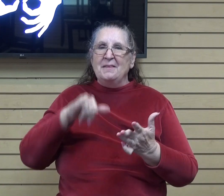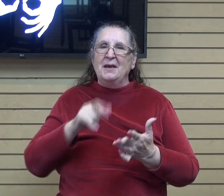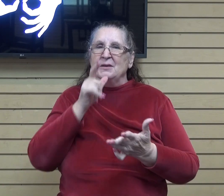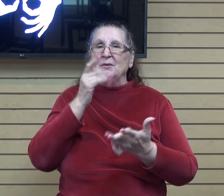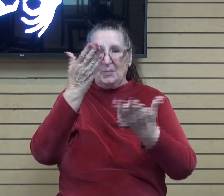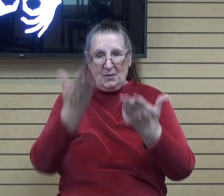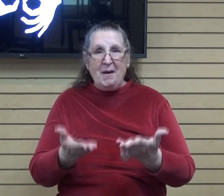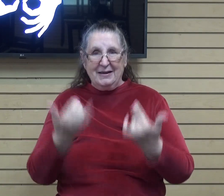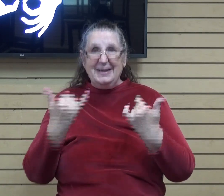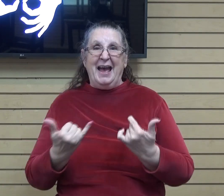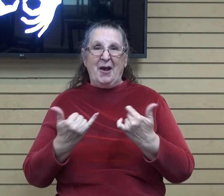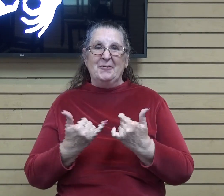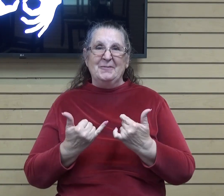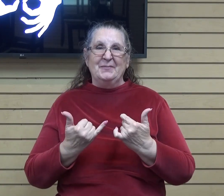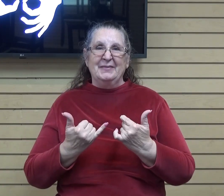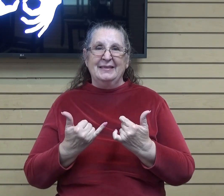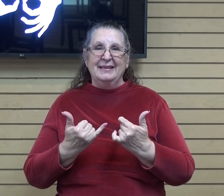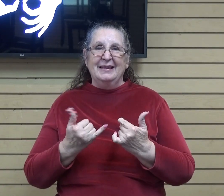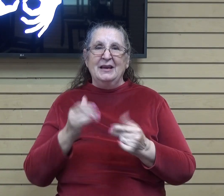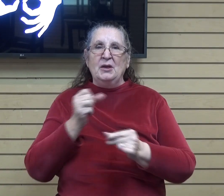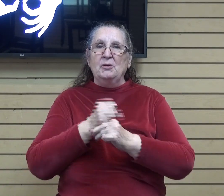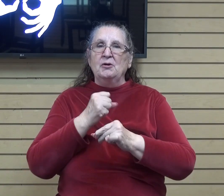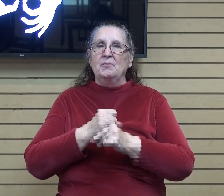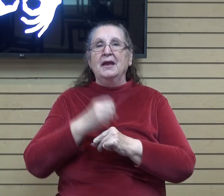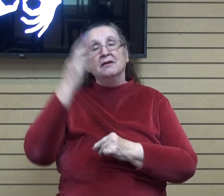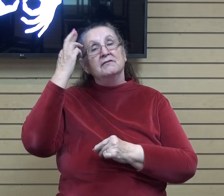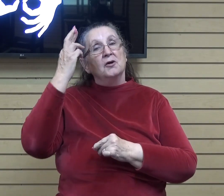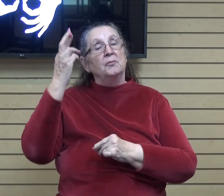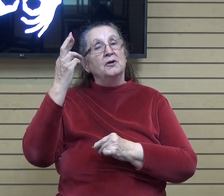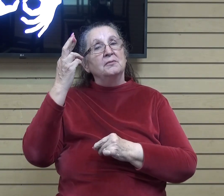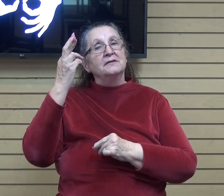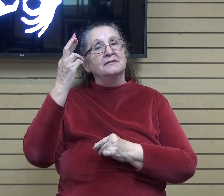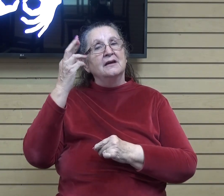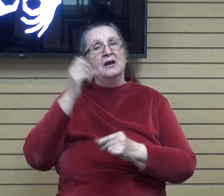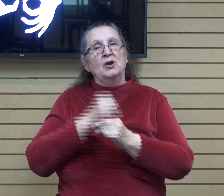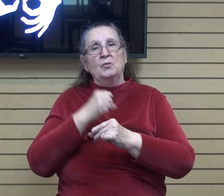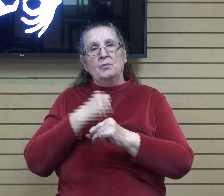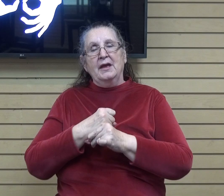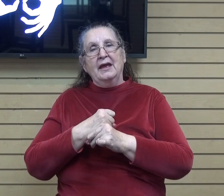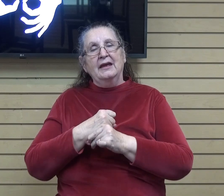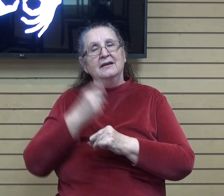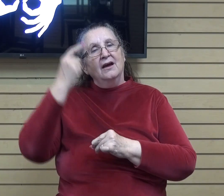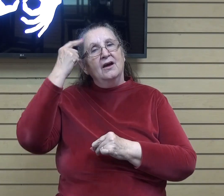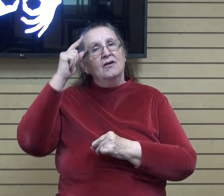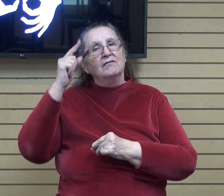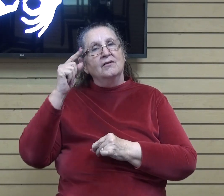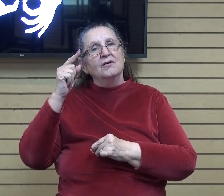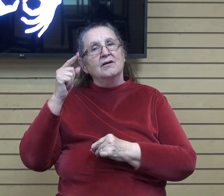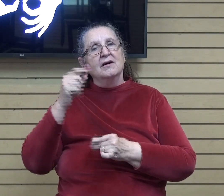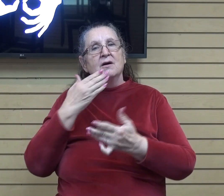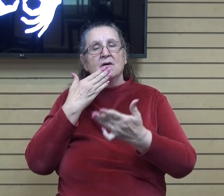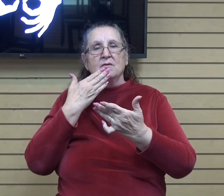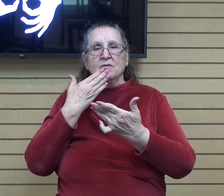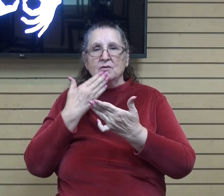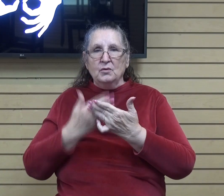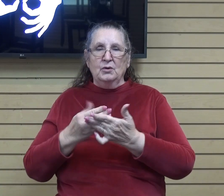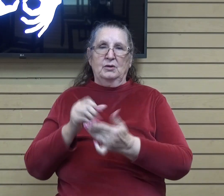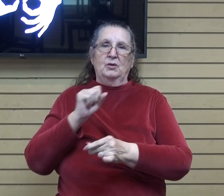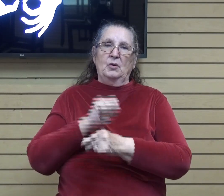are. You were made for a purpose. You were made for good works, to